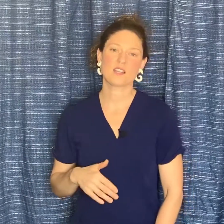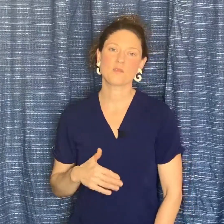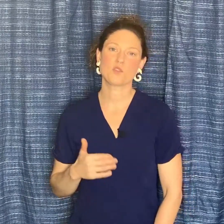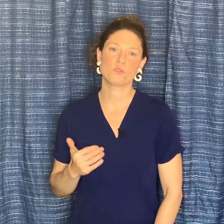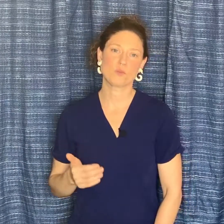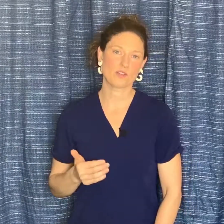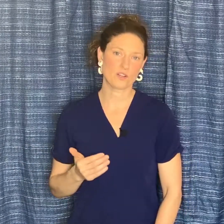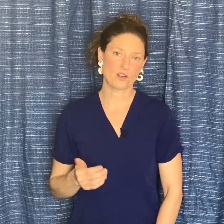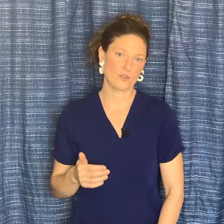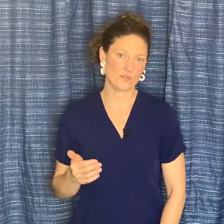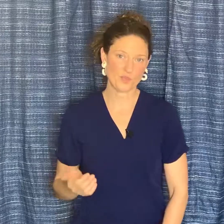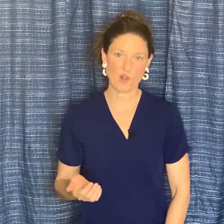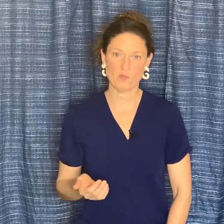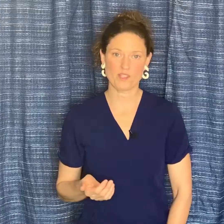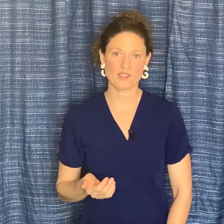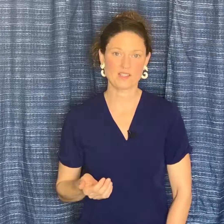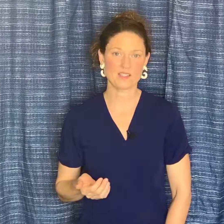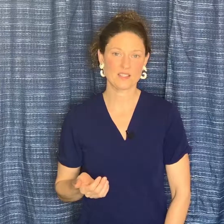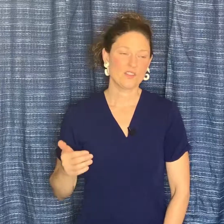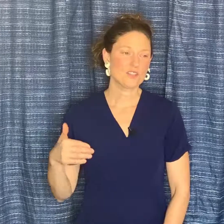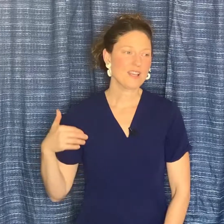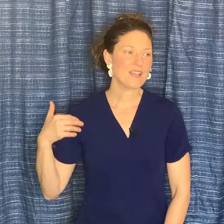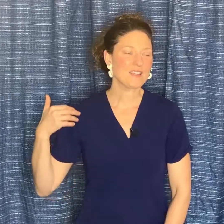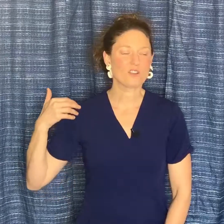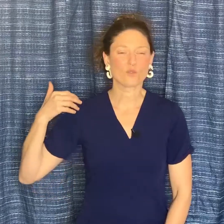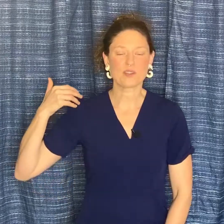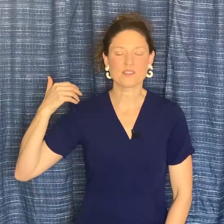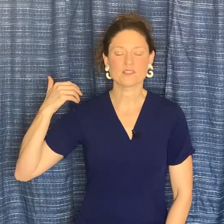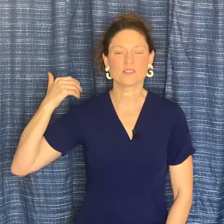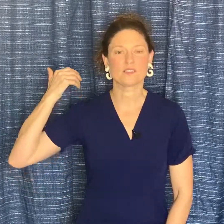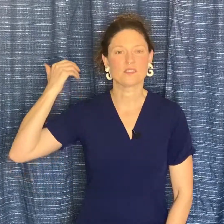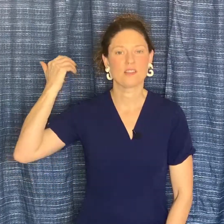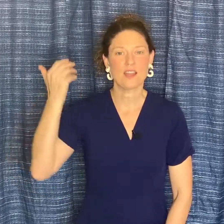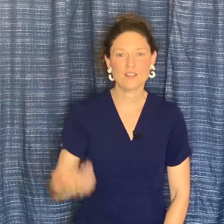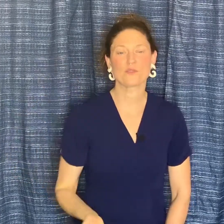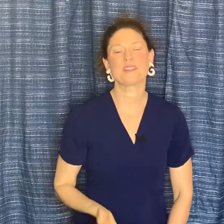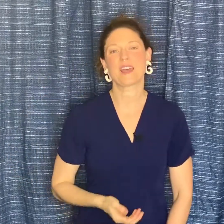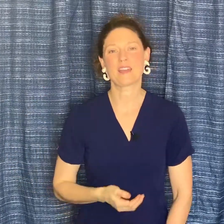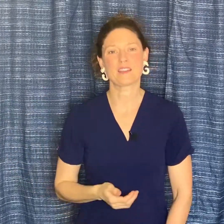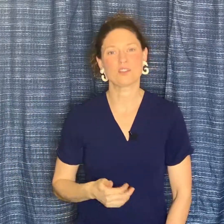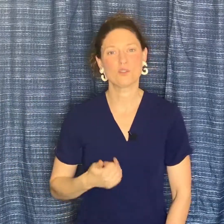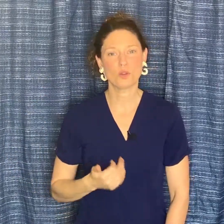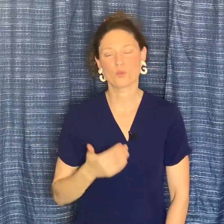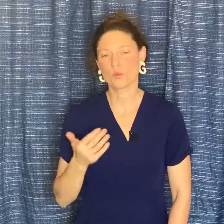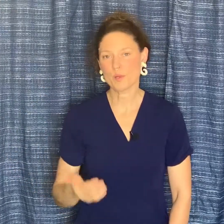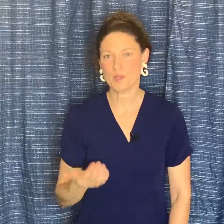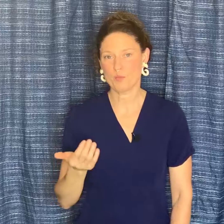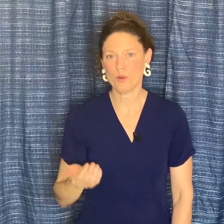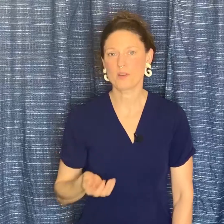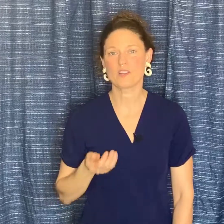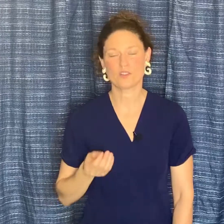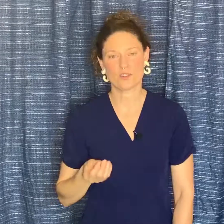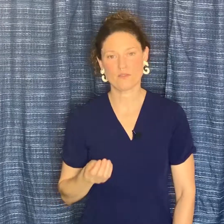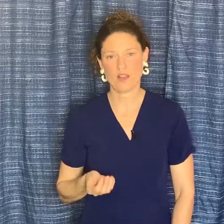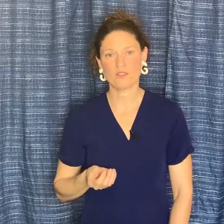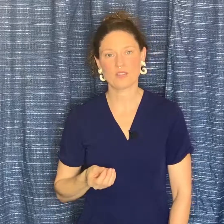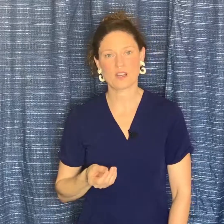you run your own small business, you're taking risks every day. You are really putting yourself out there.